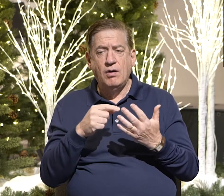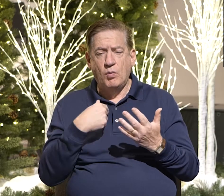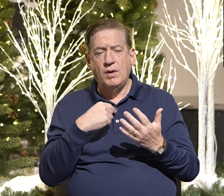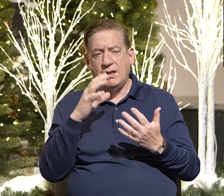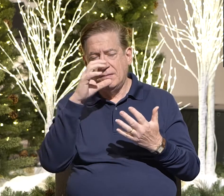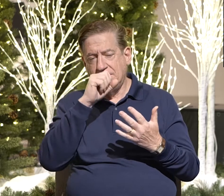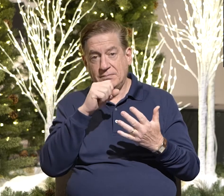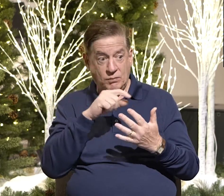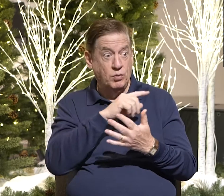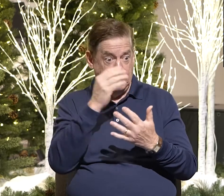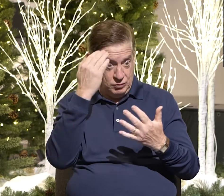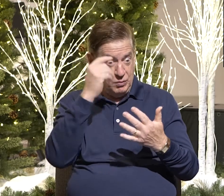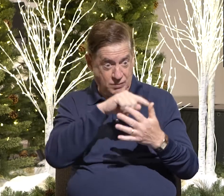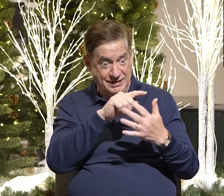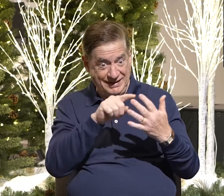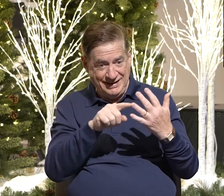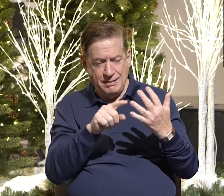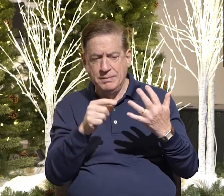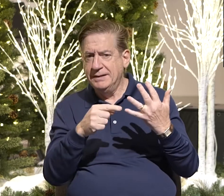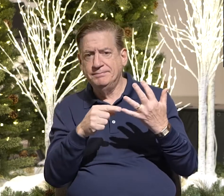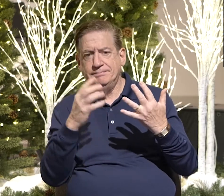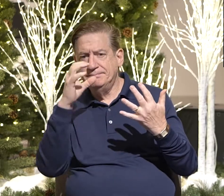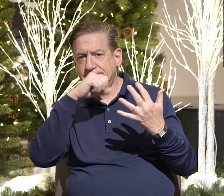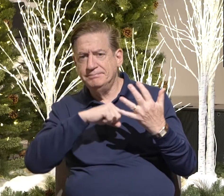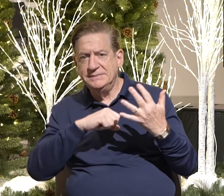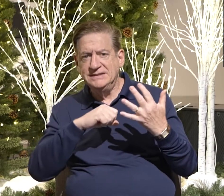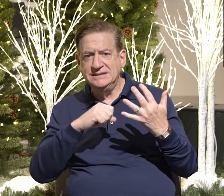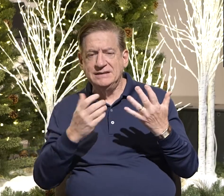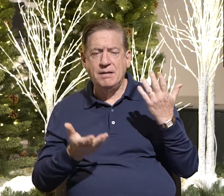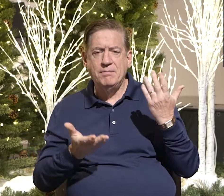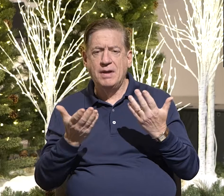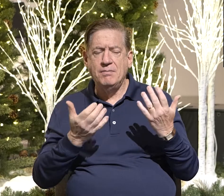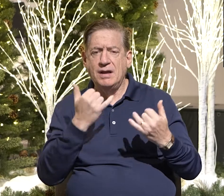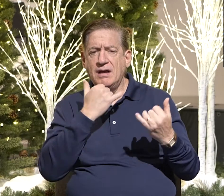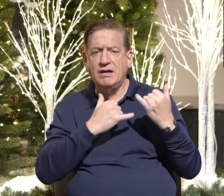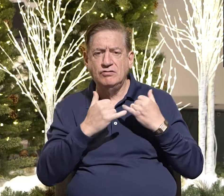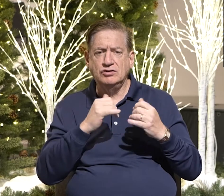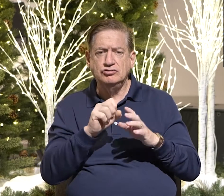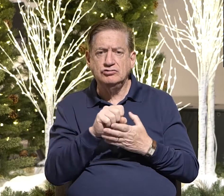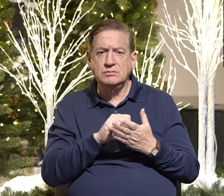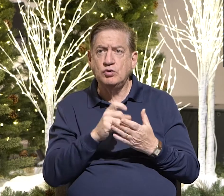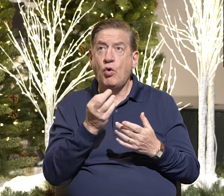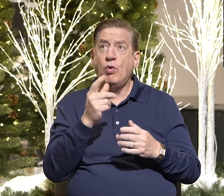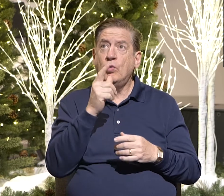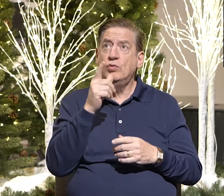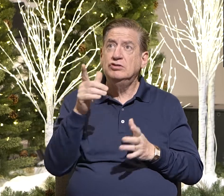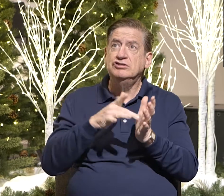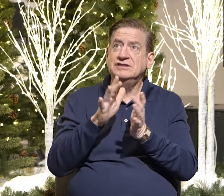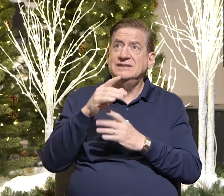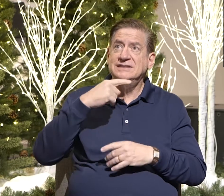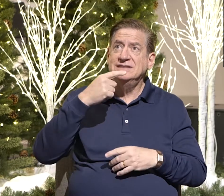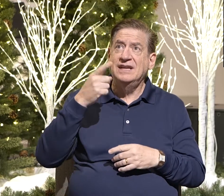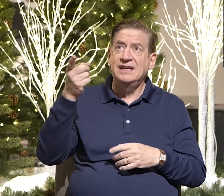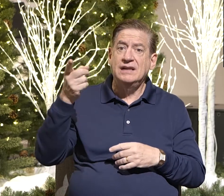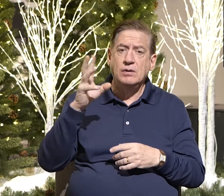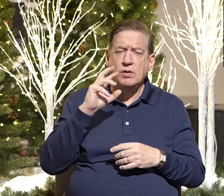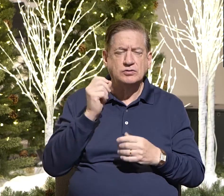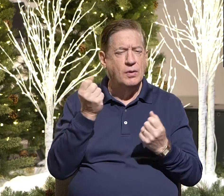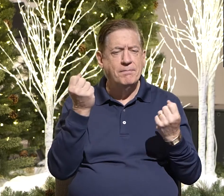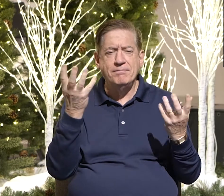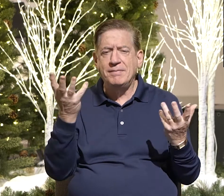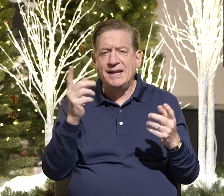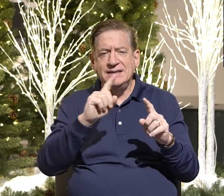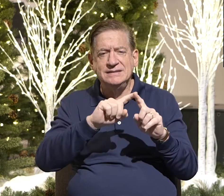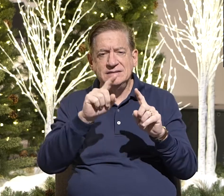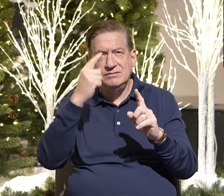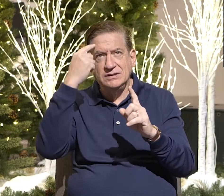miss this one over here. Maybe the inerrancy of Scripture, or who Jesus said he was, or any number of things.